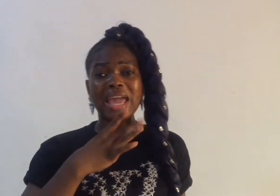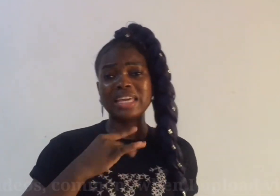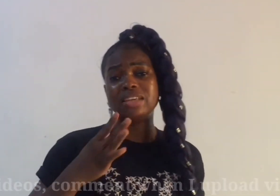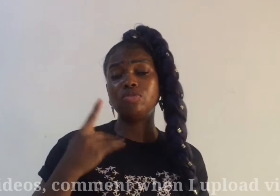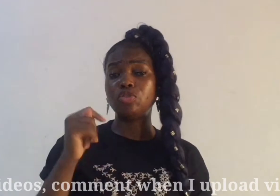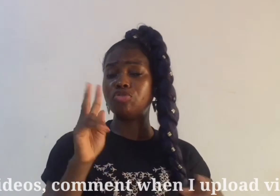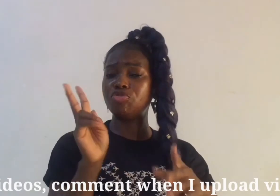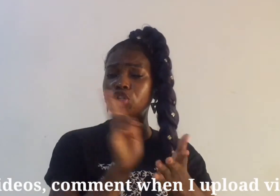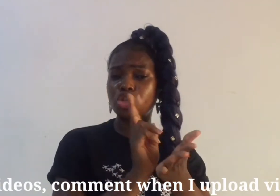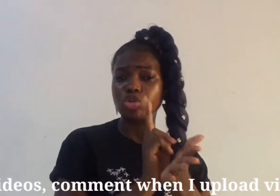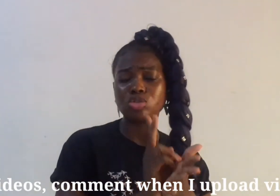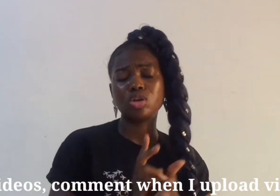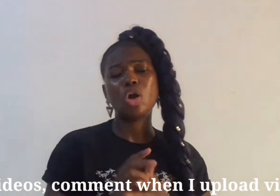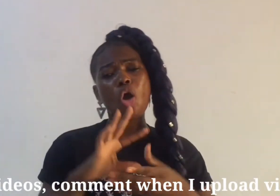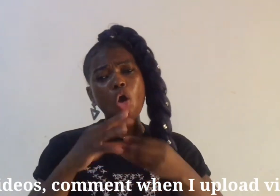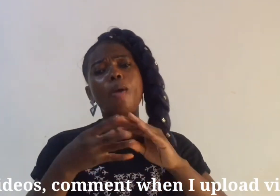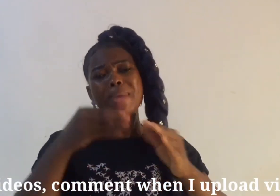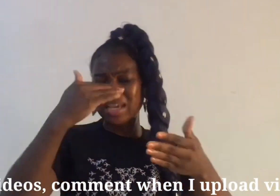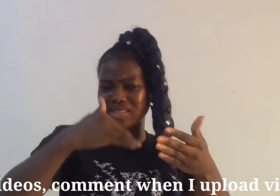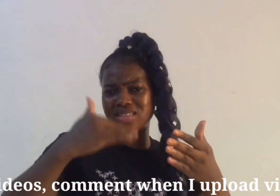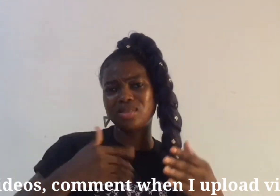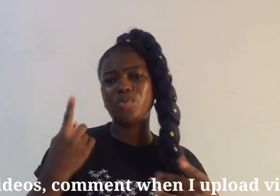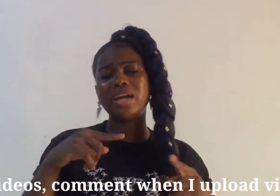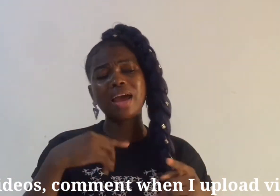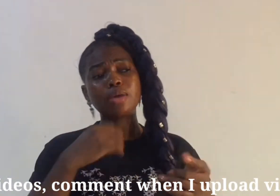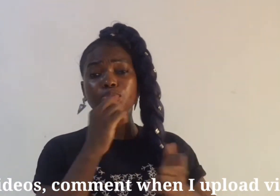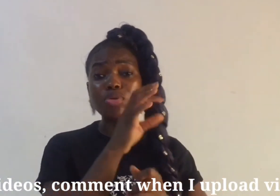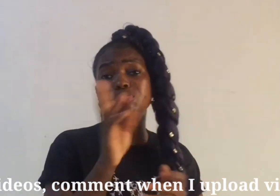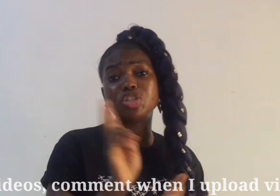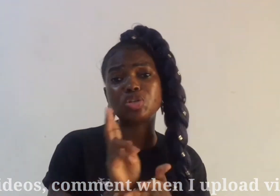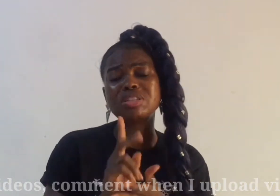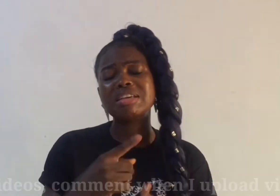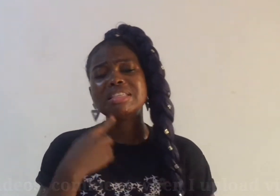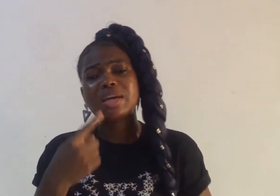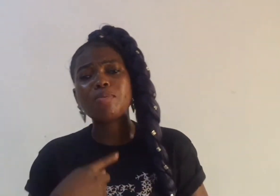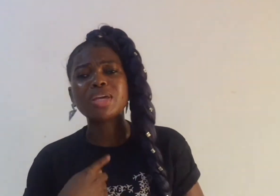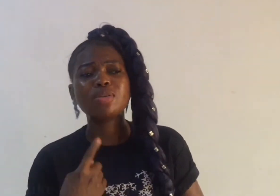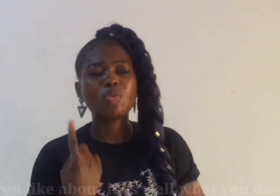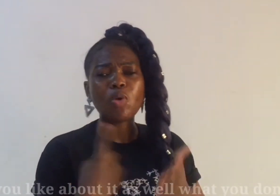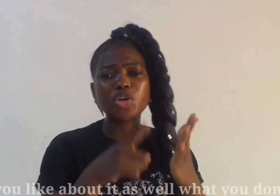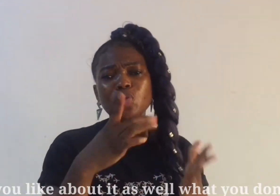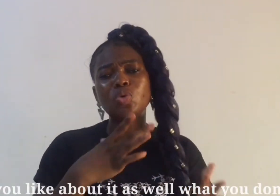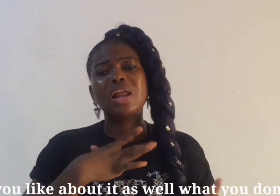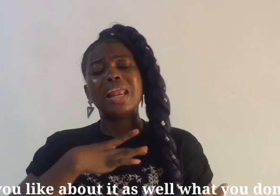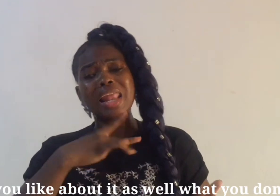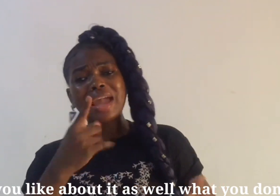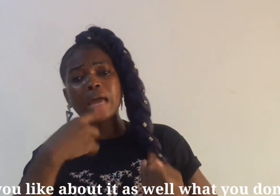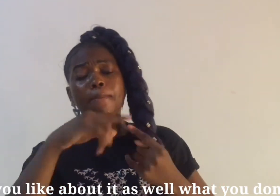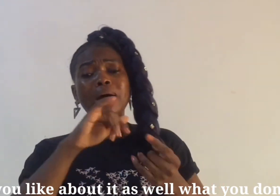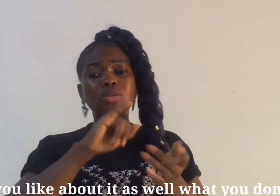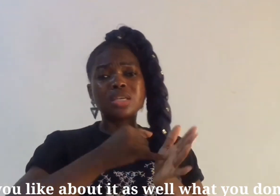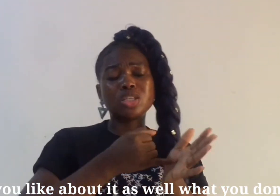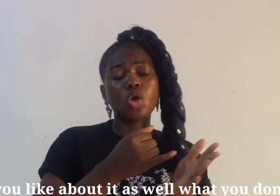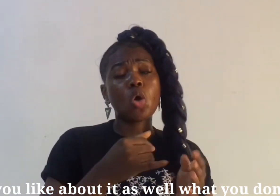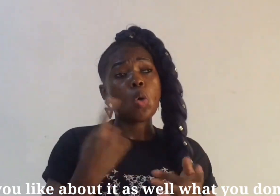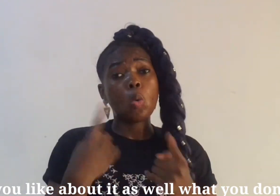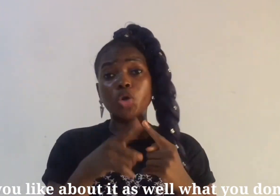by liking the videos comments when i put videos tell me what you like